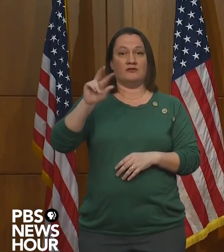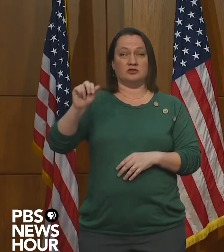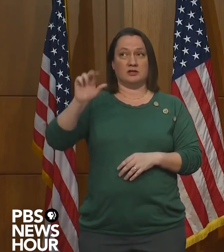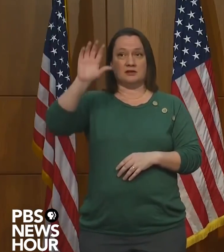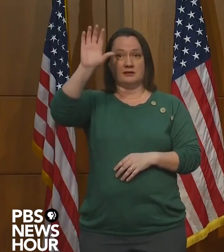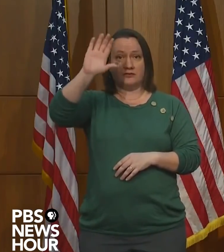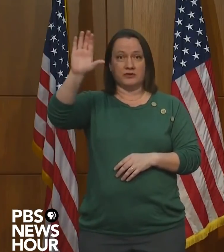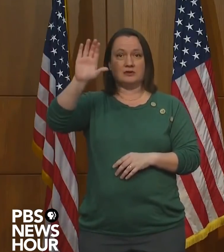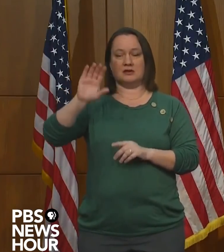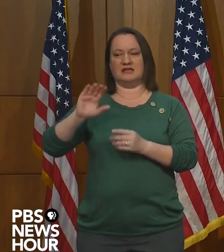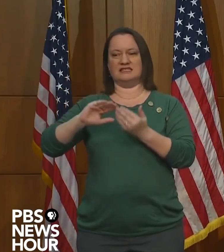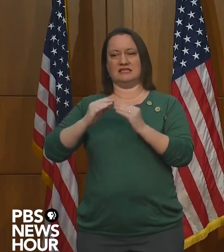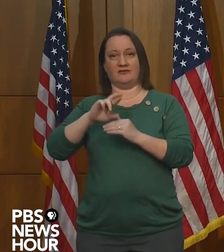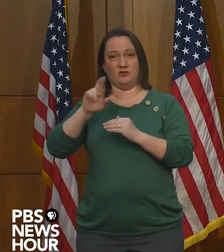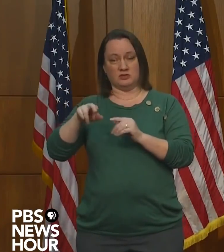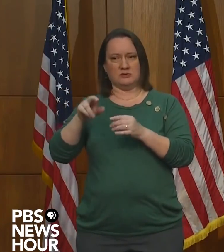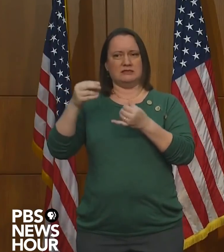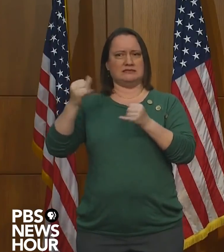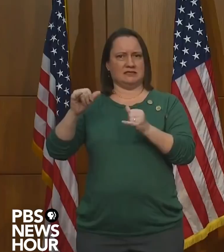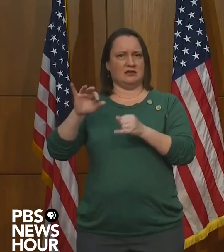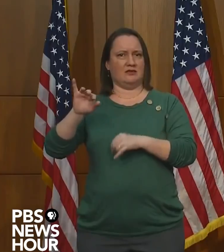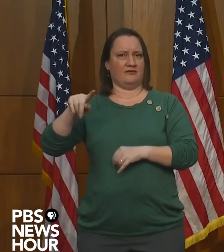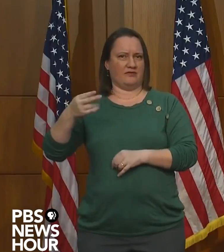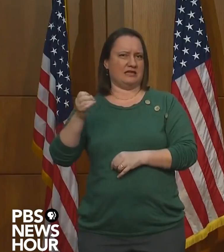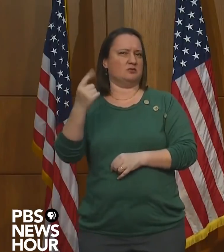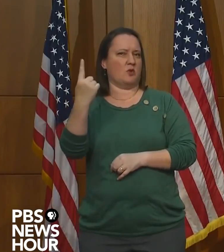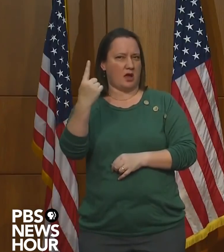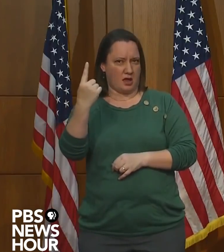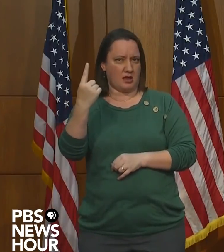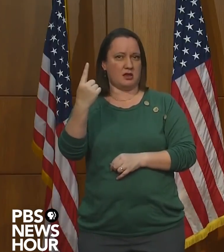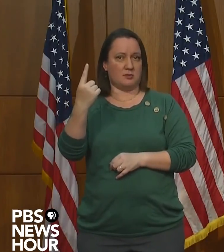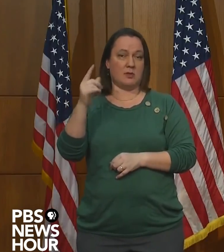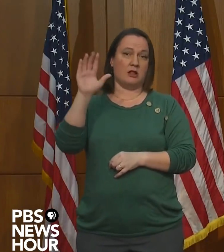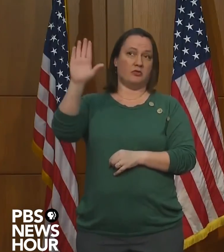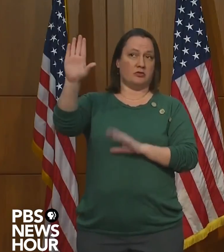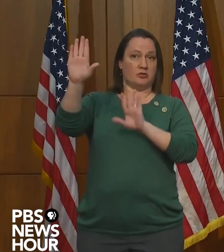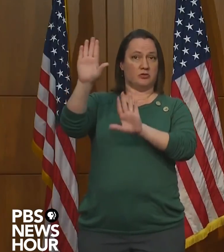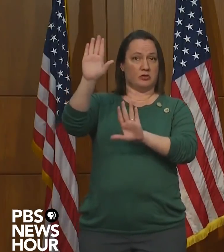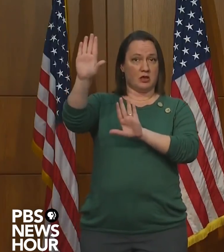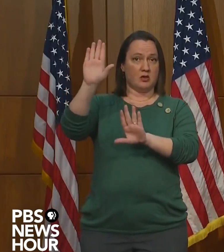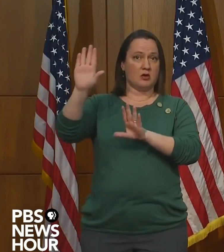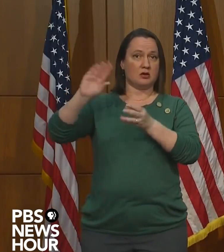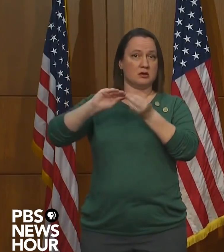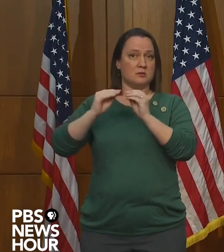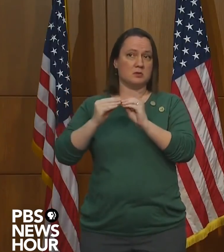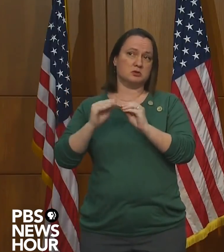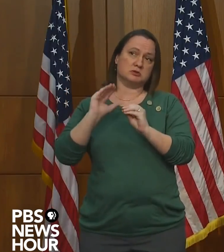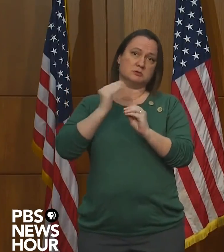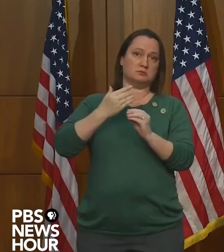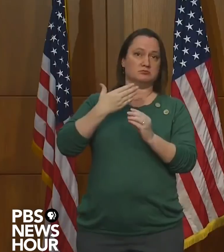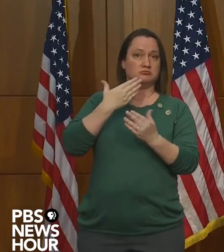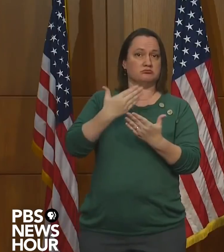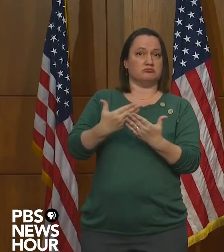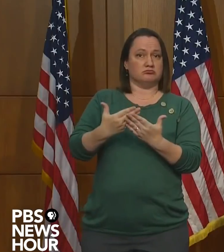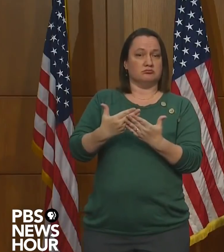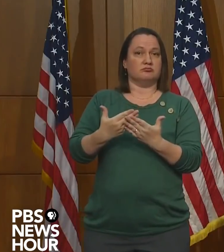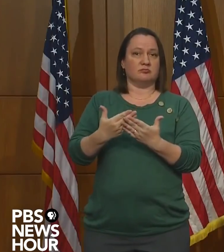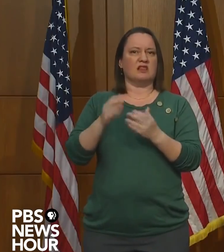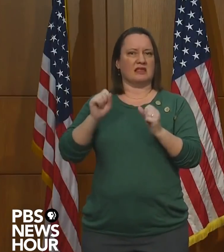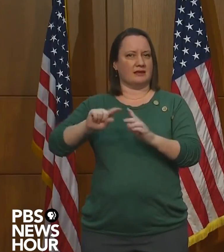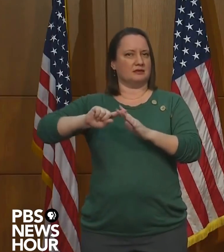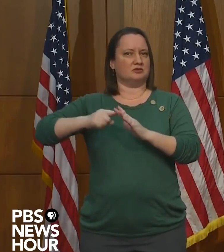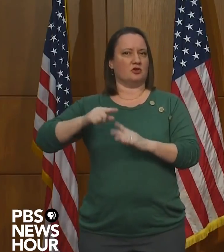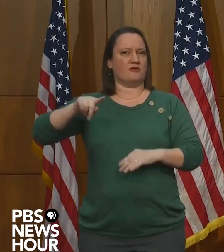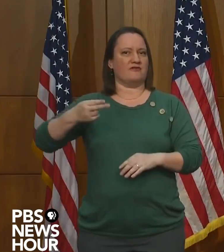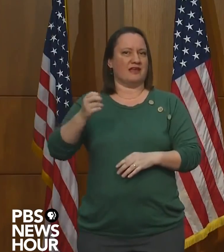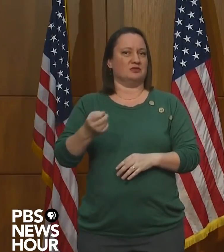remained in Phase 1. But the metrics from those areas also look positive, and they can move into Phase 2 as of this